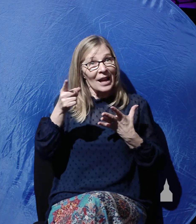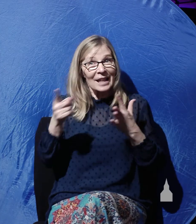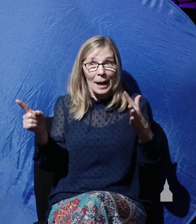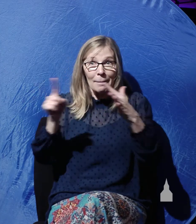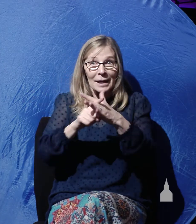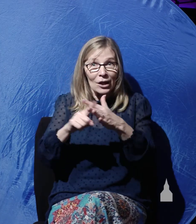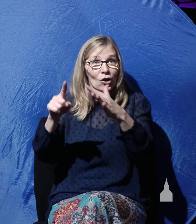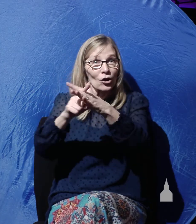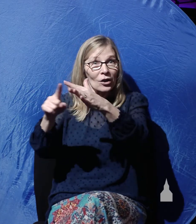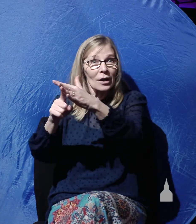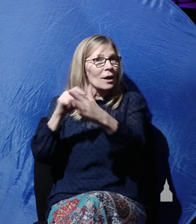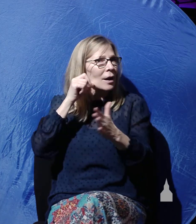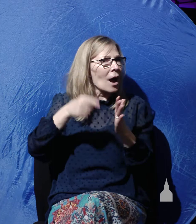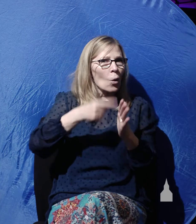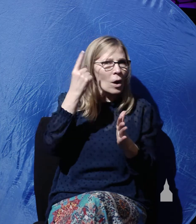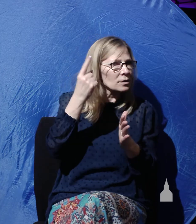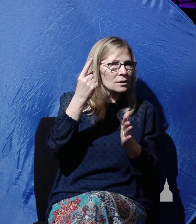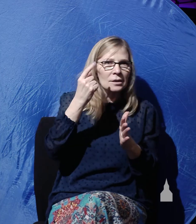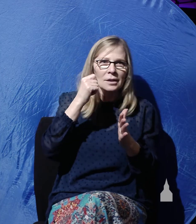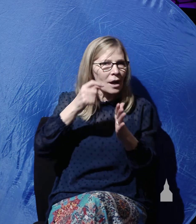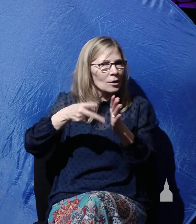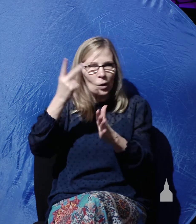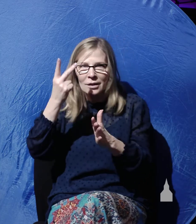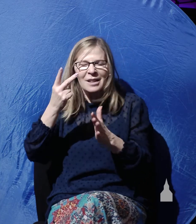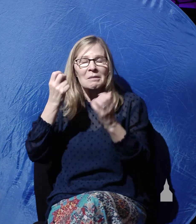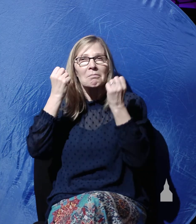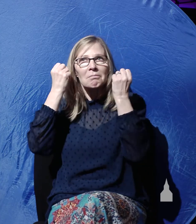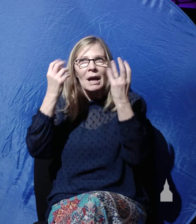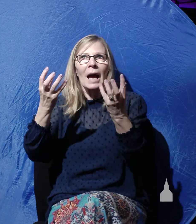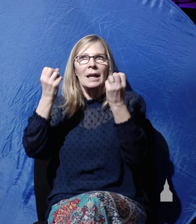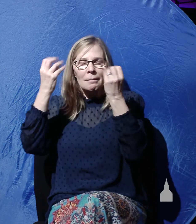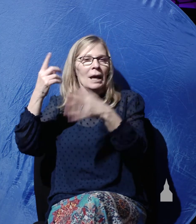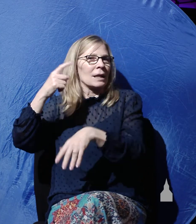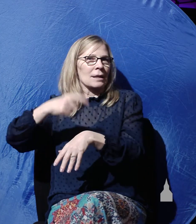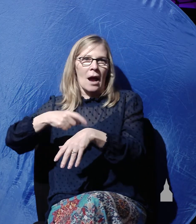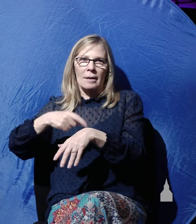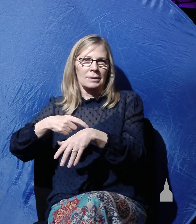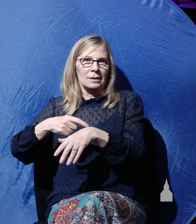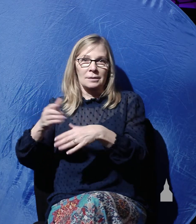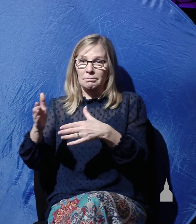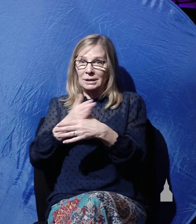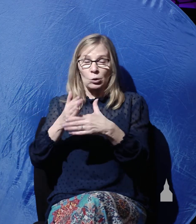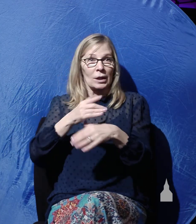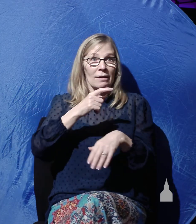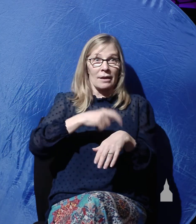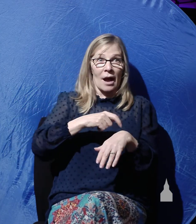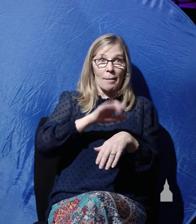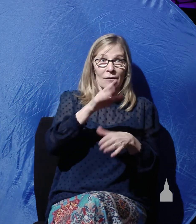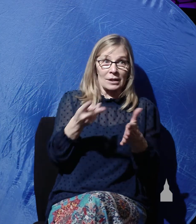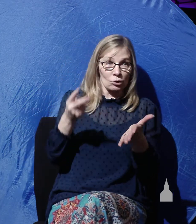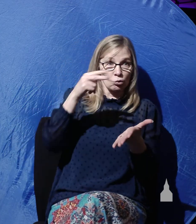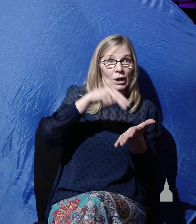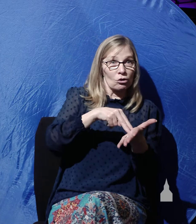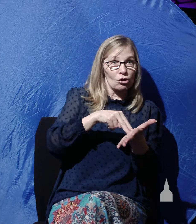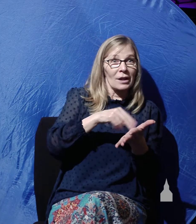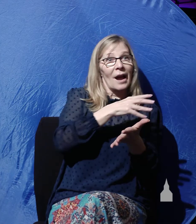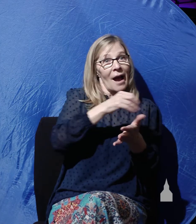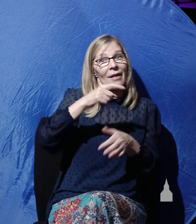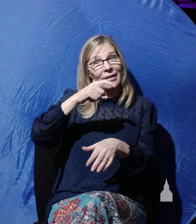to them, not once, but many, many times between the time of his resurrection and the time of his